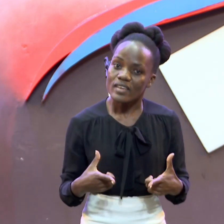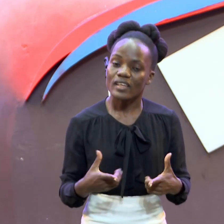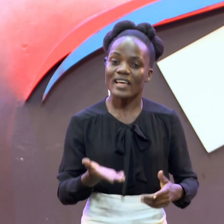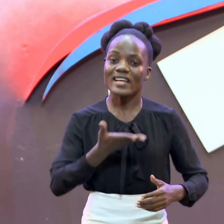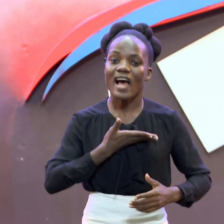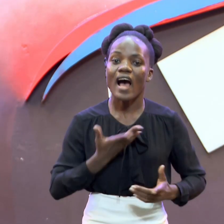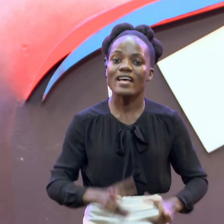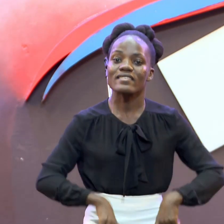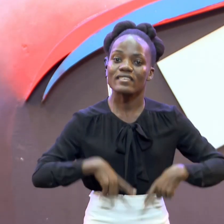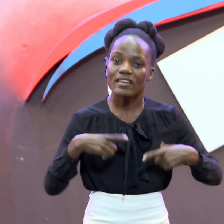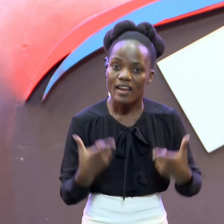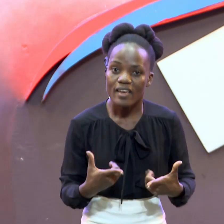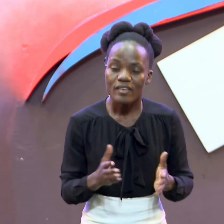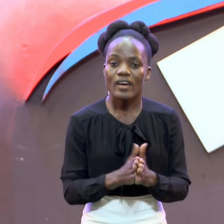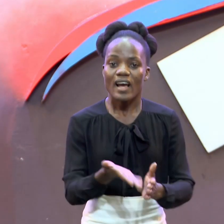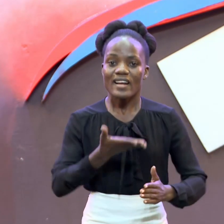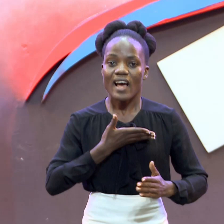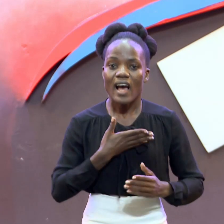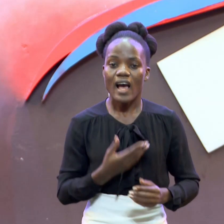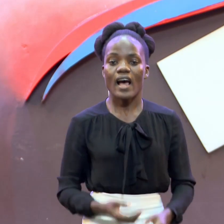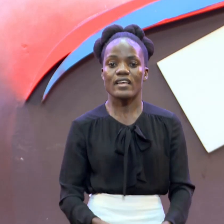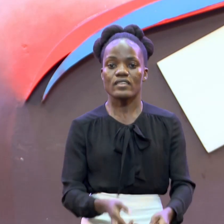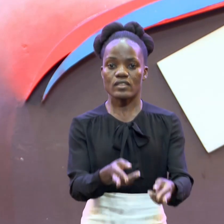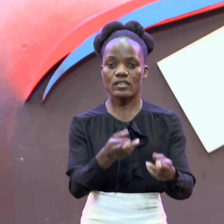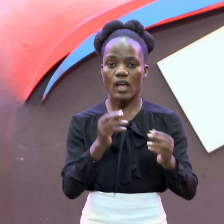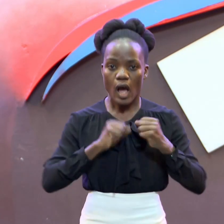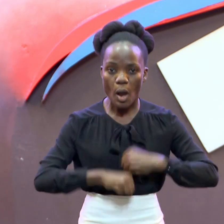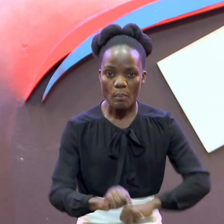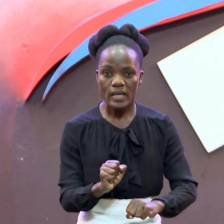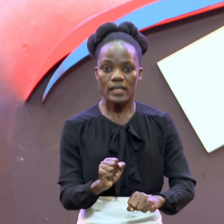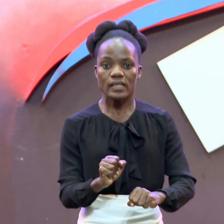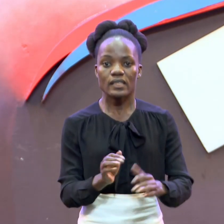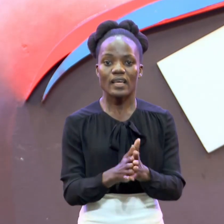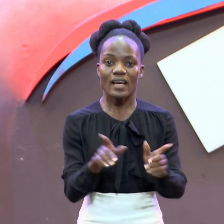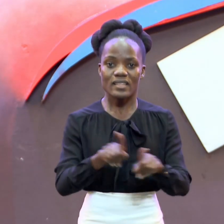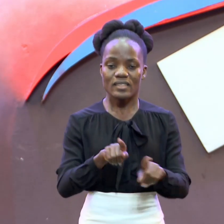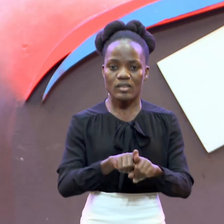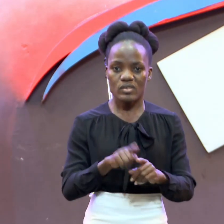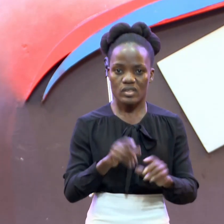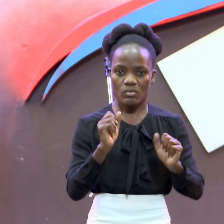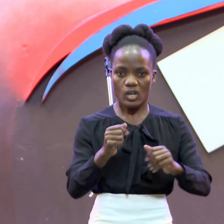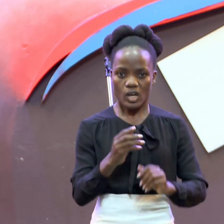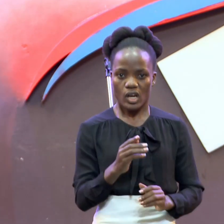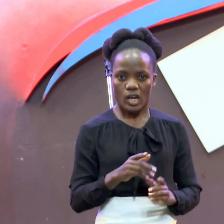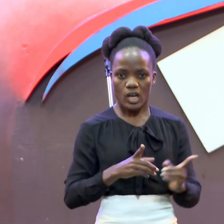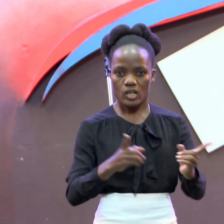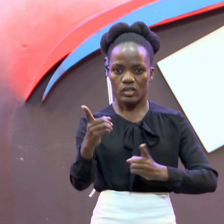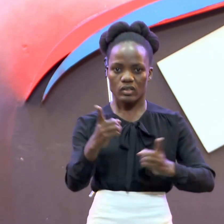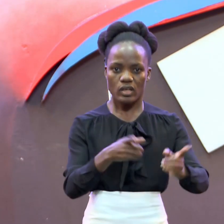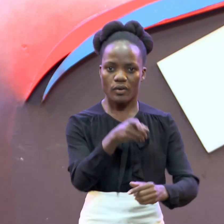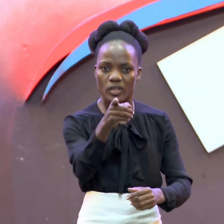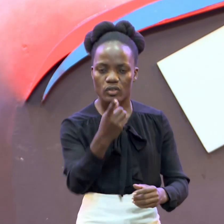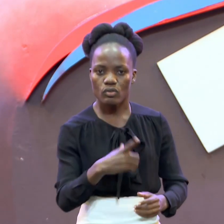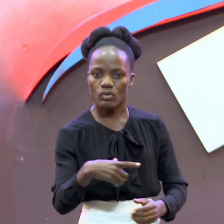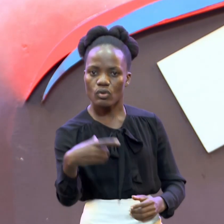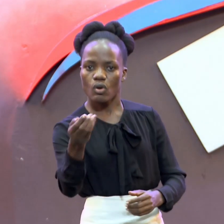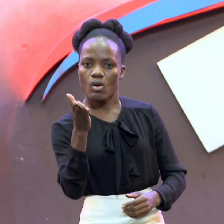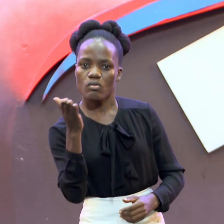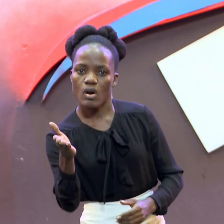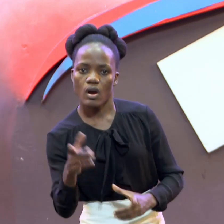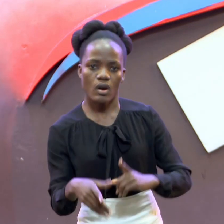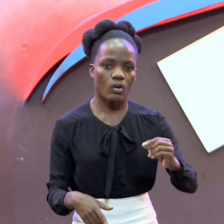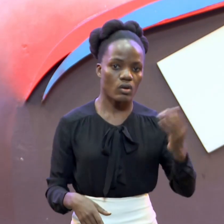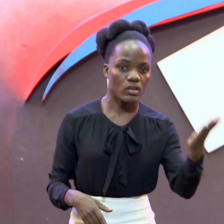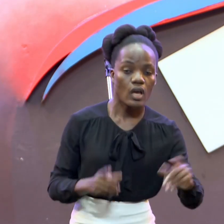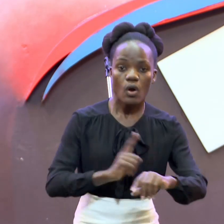Echirino Usovozi Okulaga Wawo Kujita Wawo Kulaga When we go to the